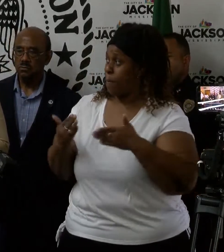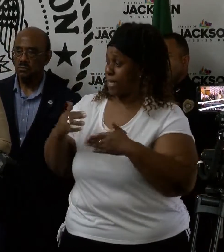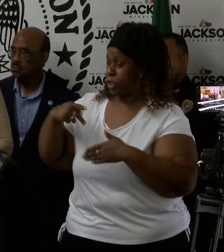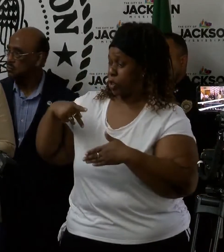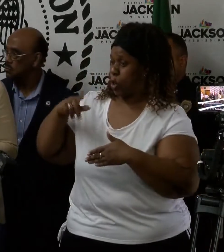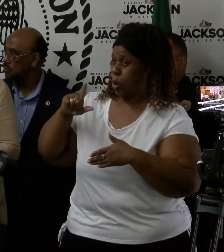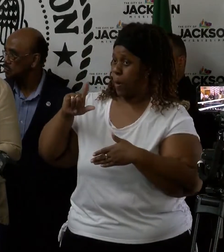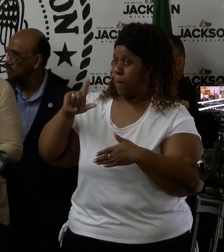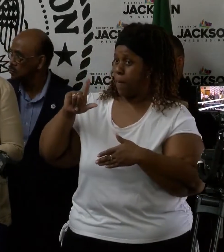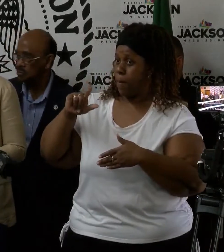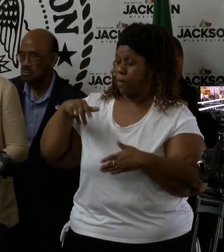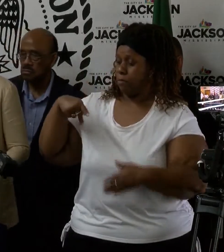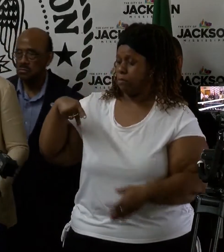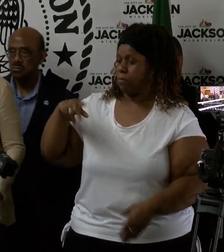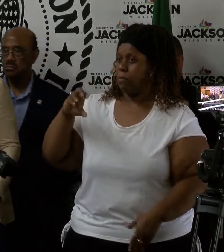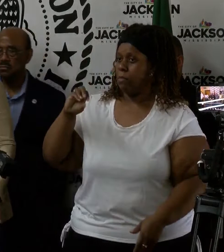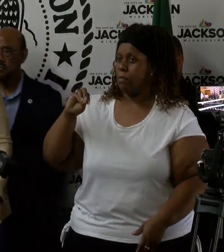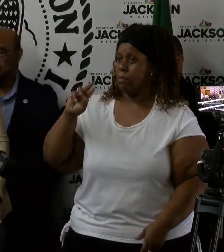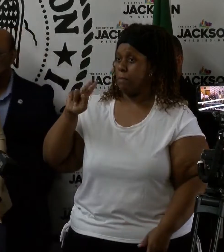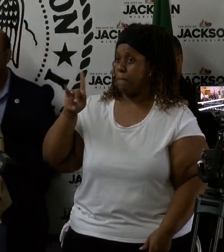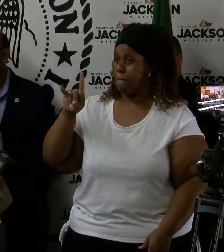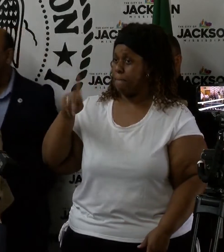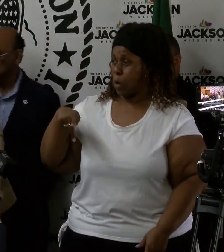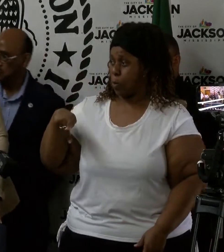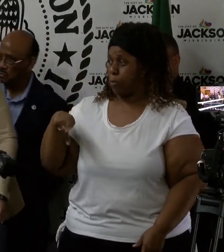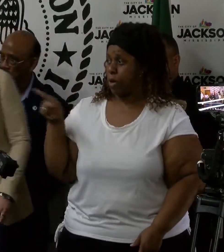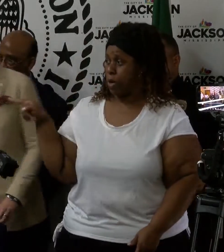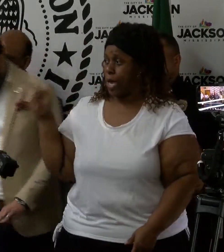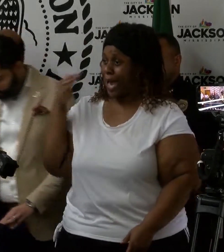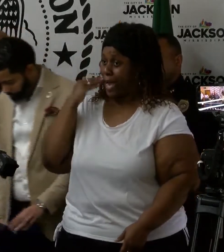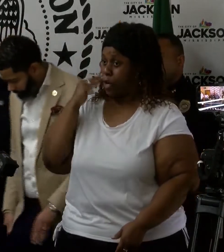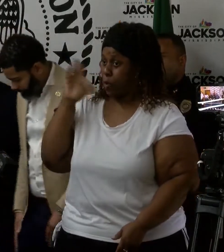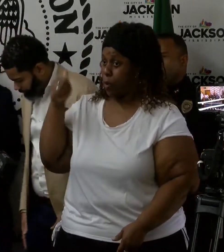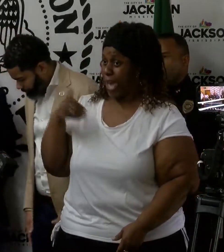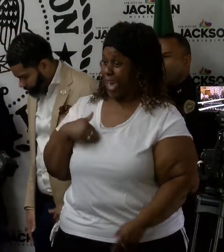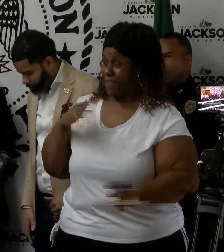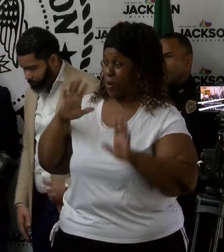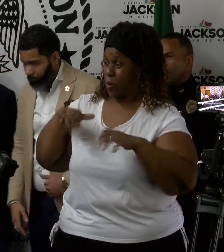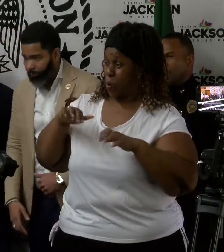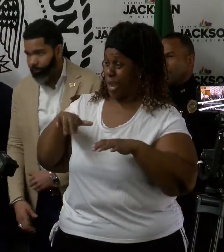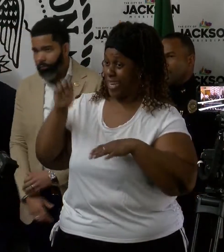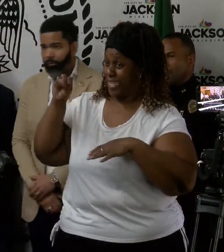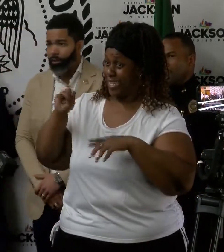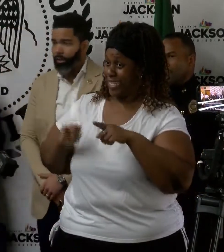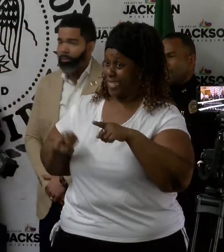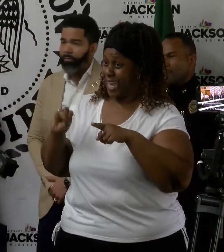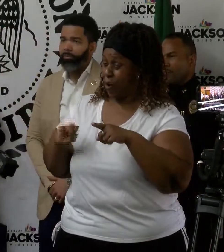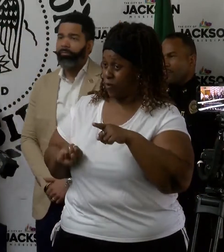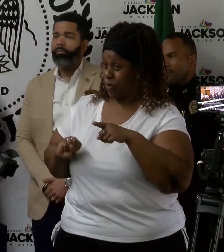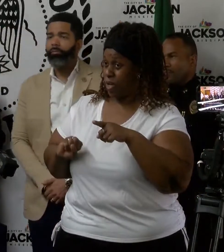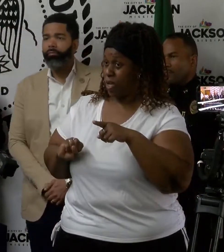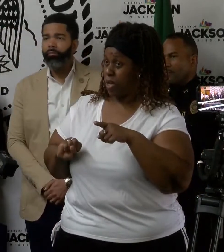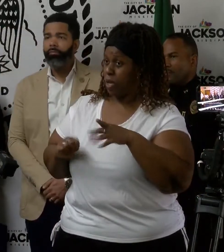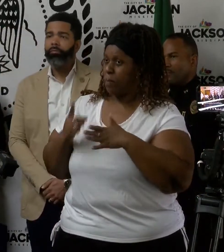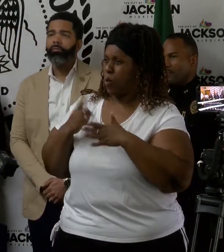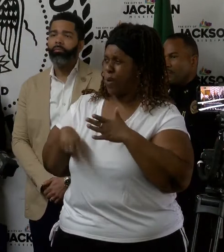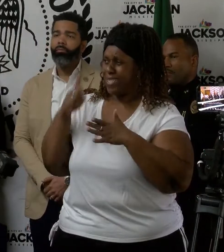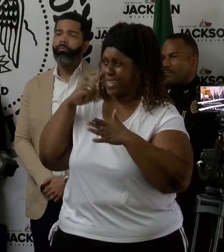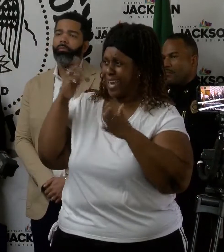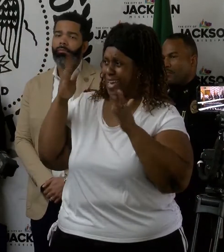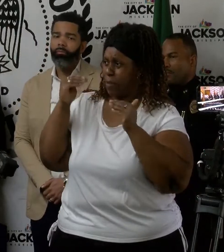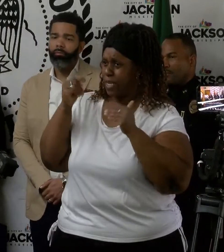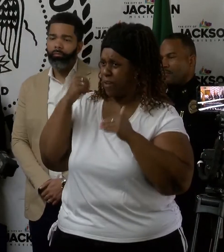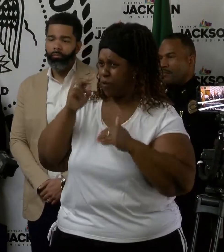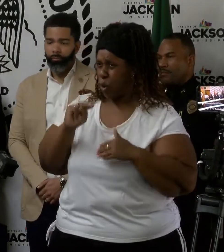Cope more than anybody else, but I know we're hoping for rain south of here, but what is the expectation